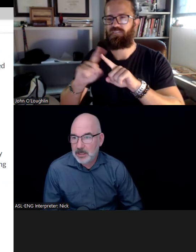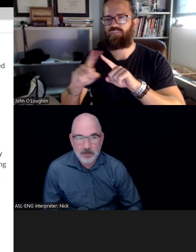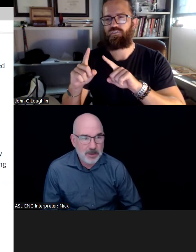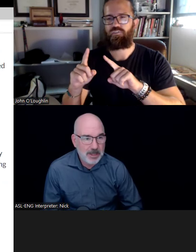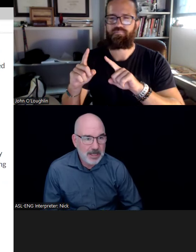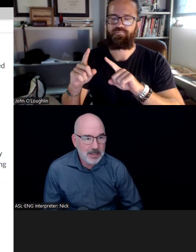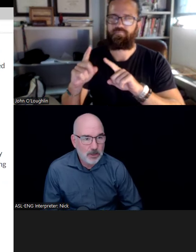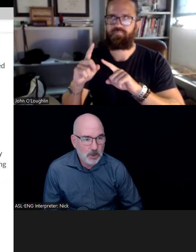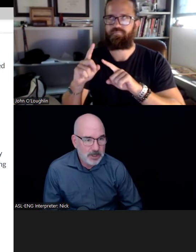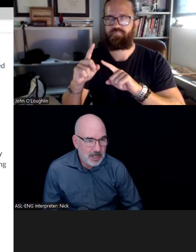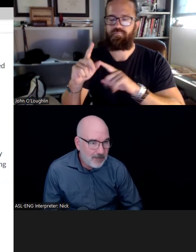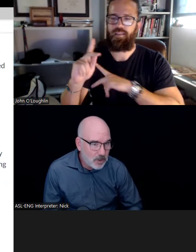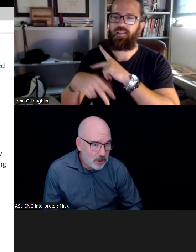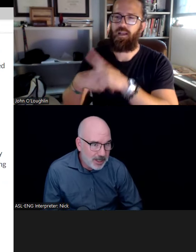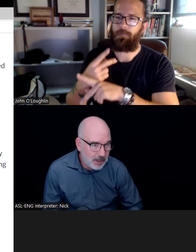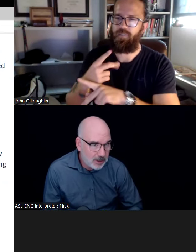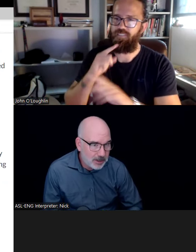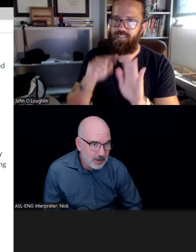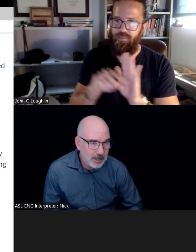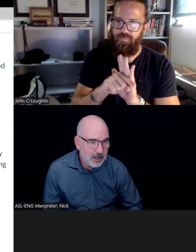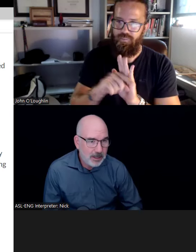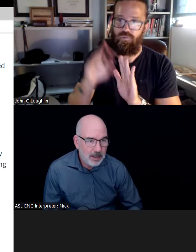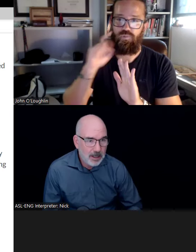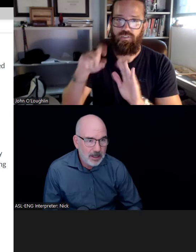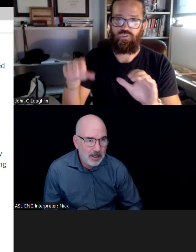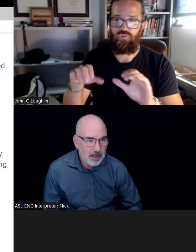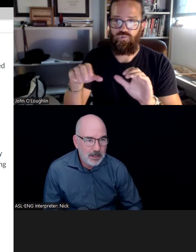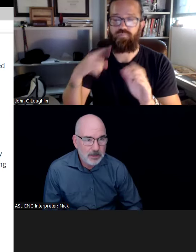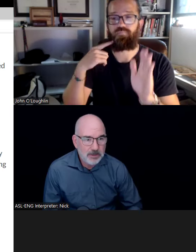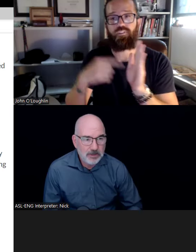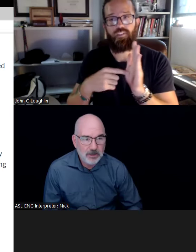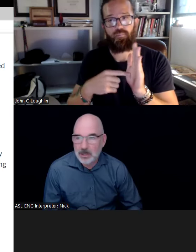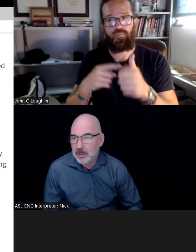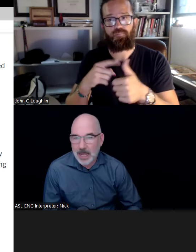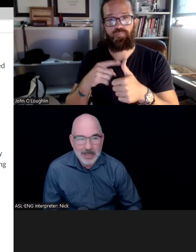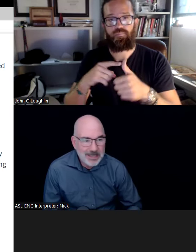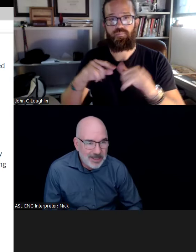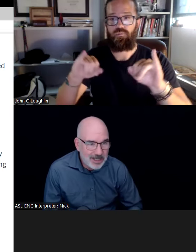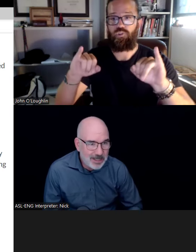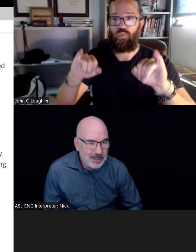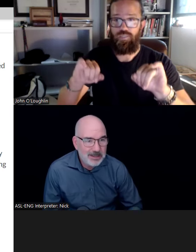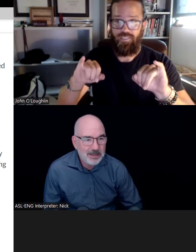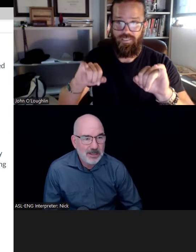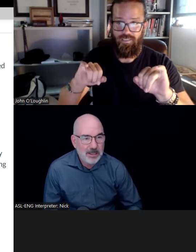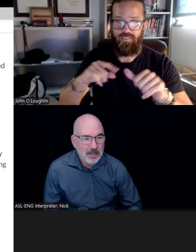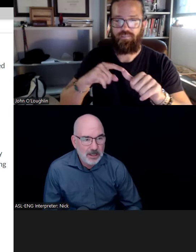Different things that we're going to cover here, like type of activities.